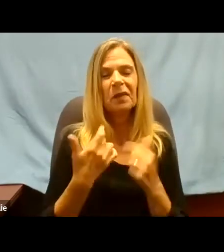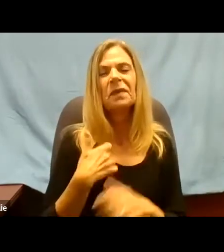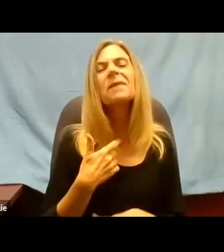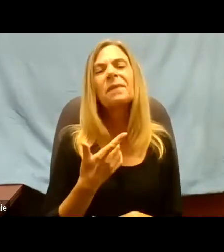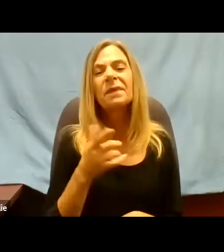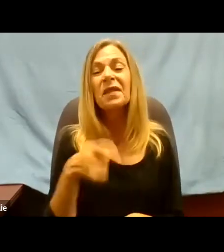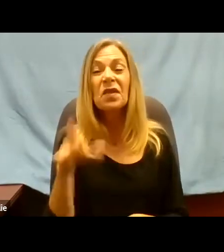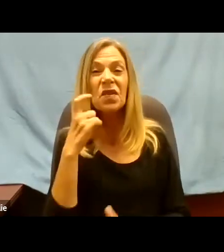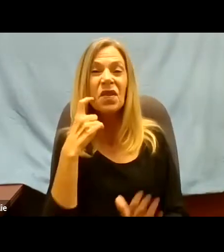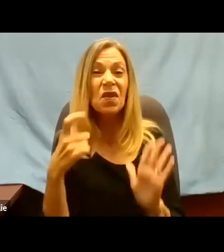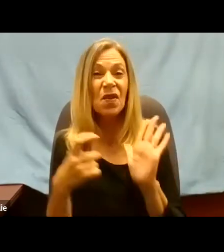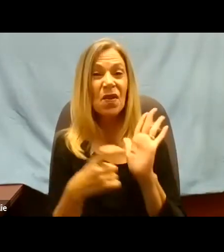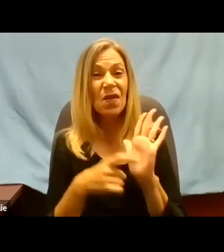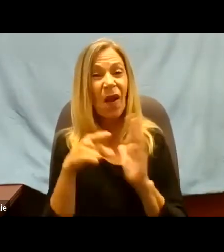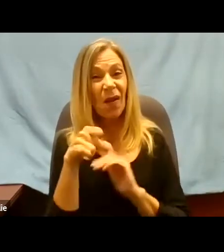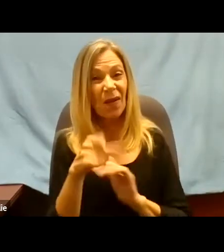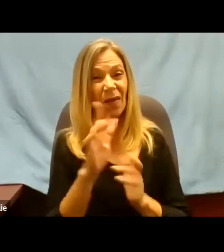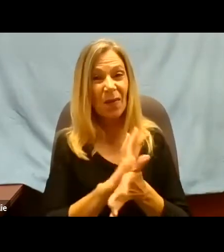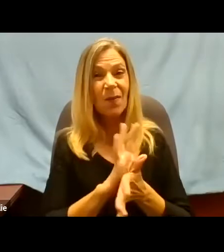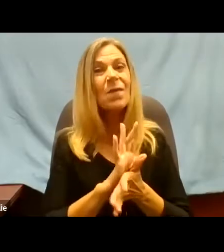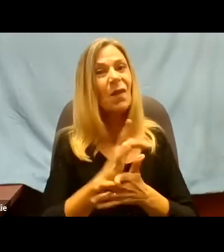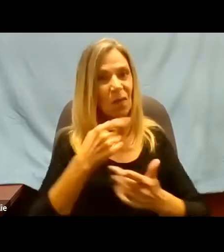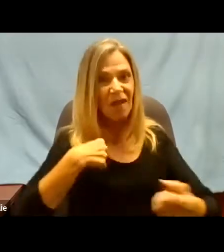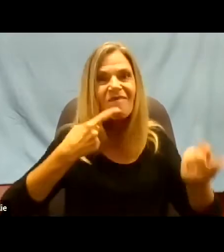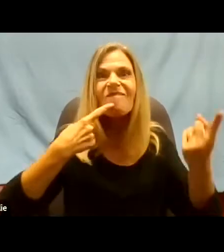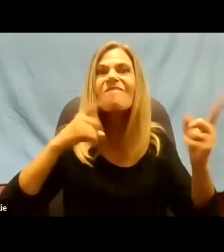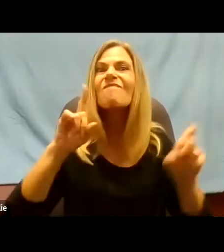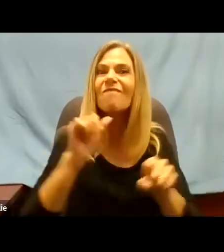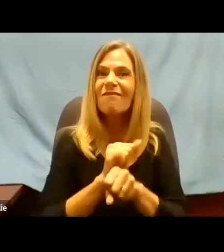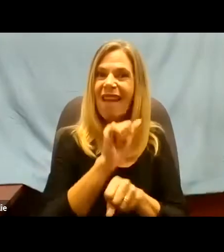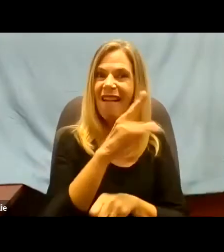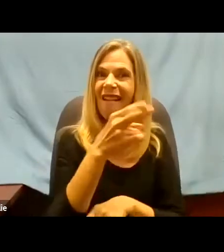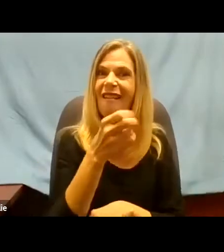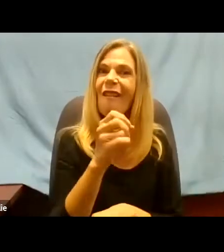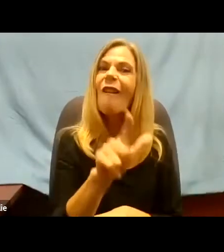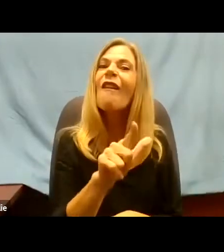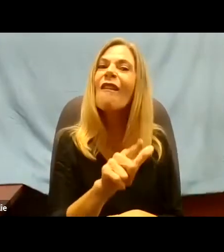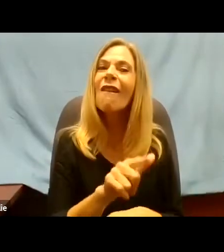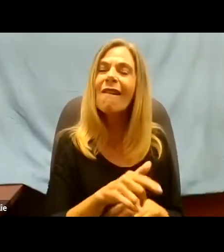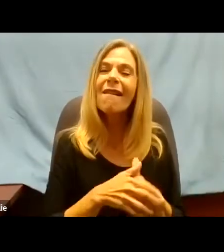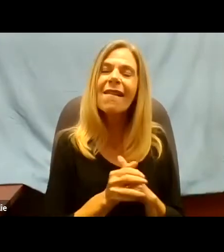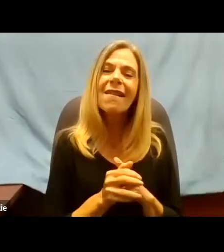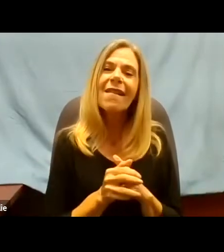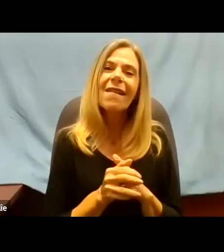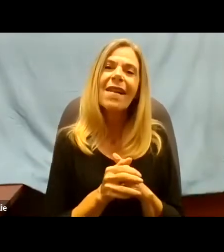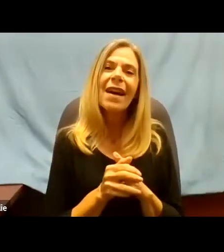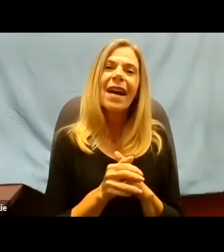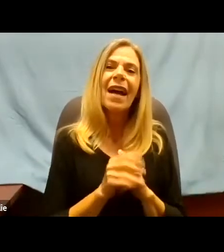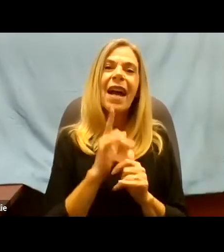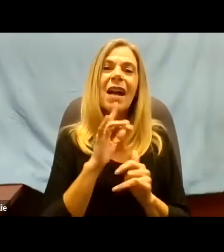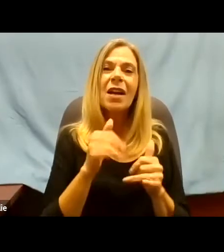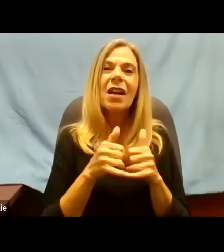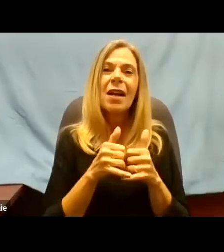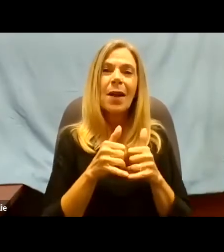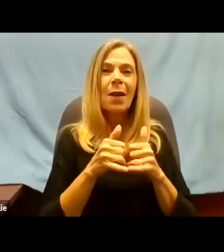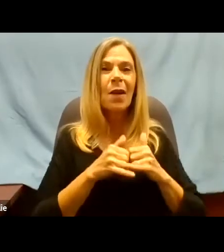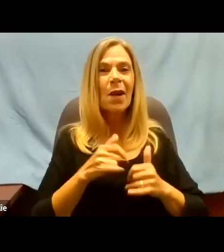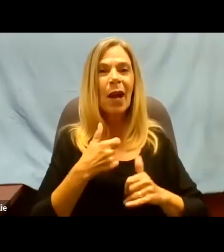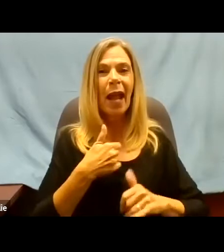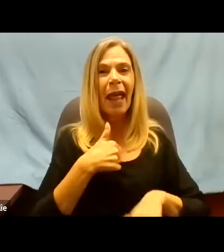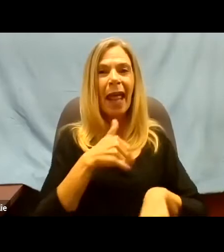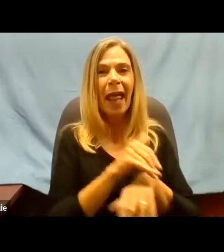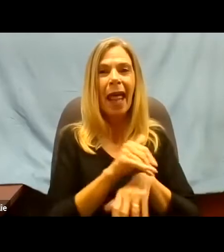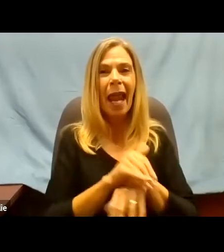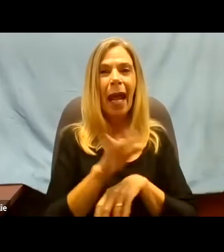got off the hill and then we we were rewarded with a night in the beer bunker and someone